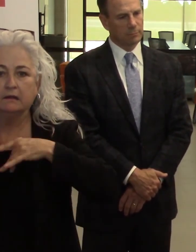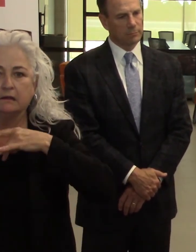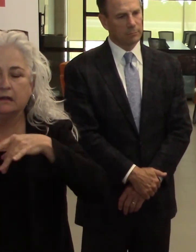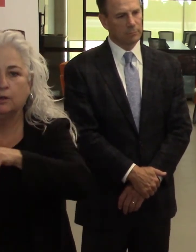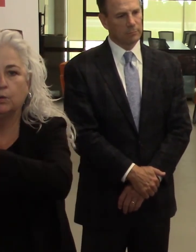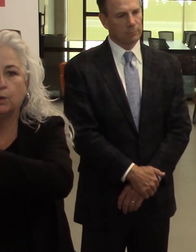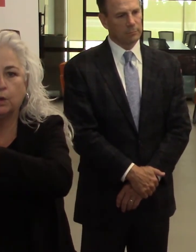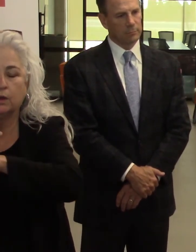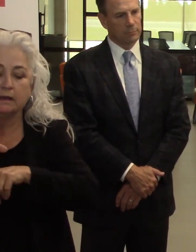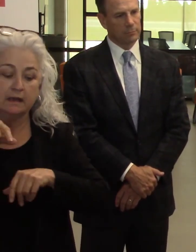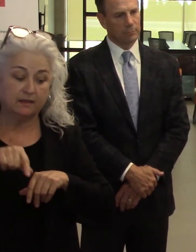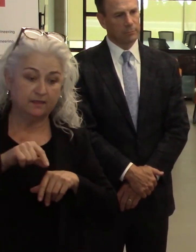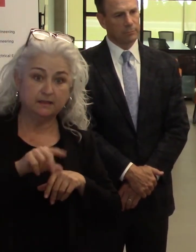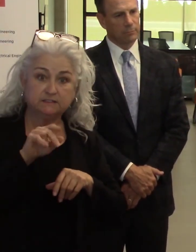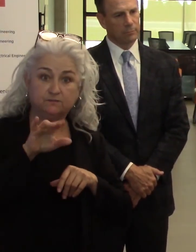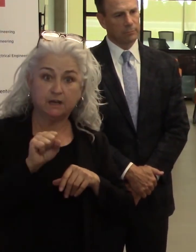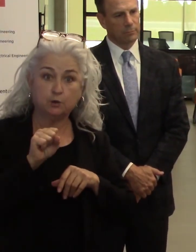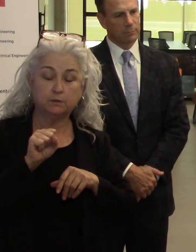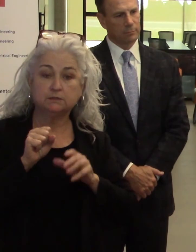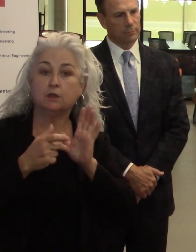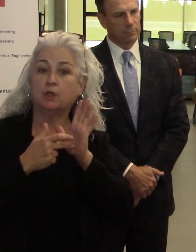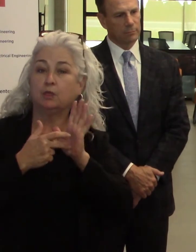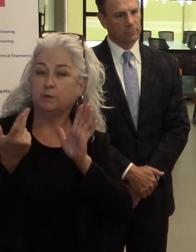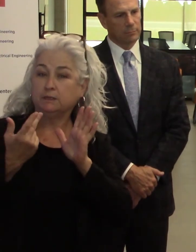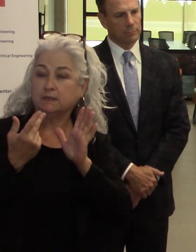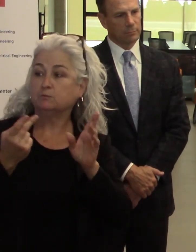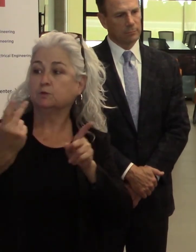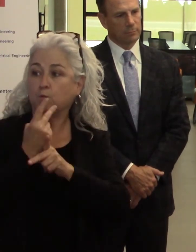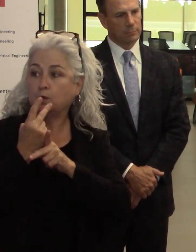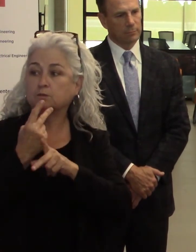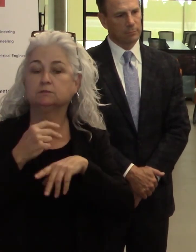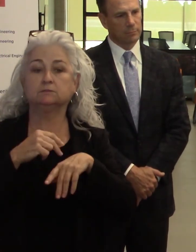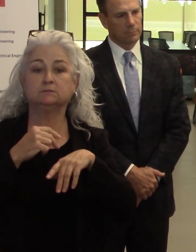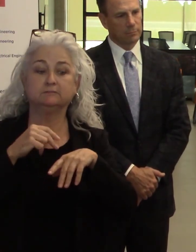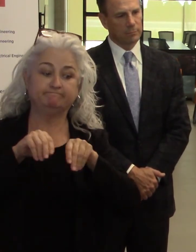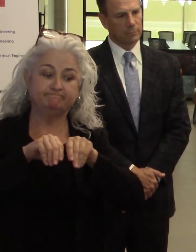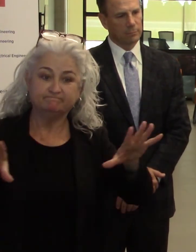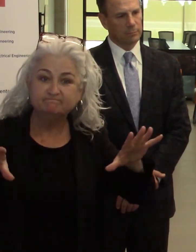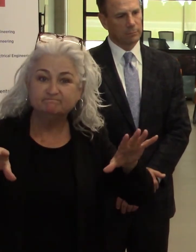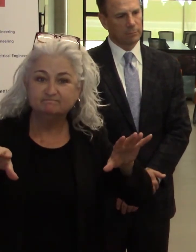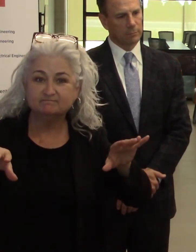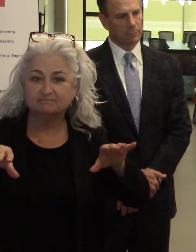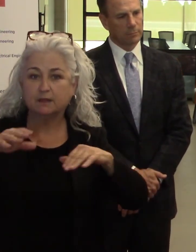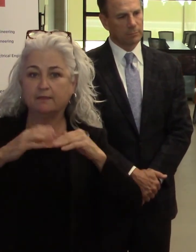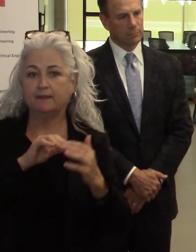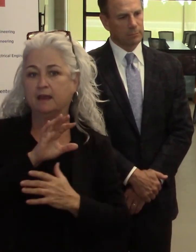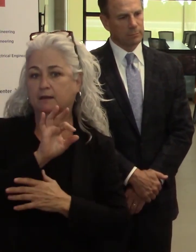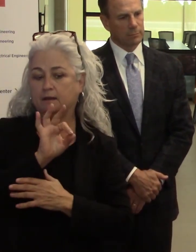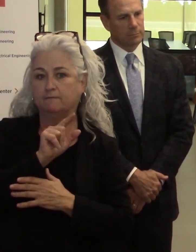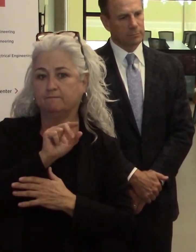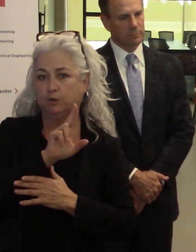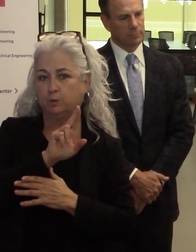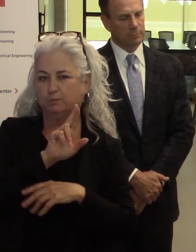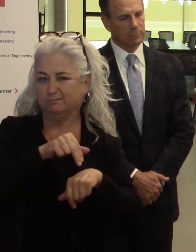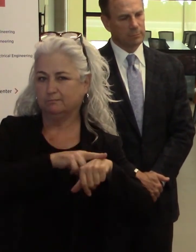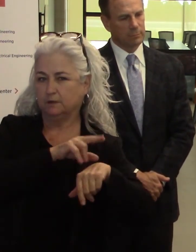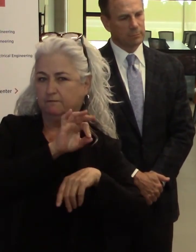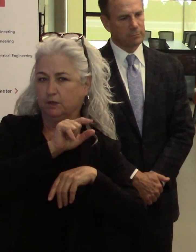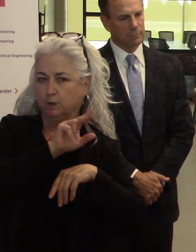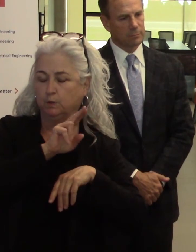effective than the flu. That's what's causing this pandemic. If I went to each one of you and said,